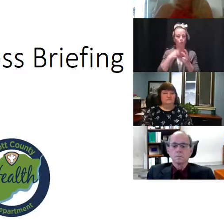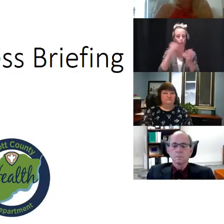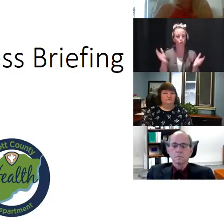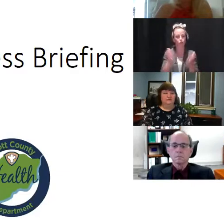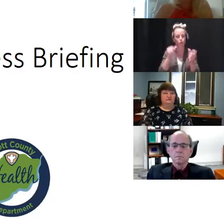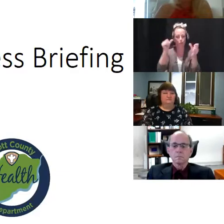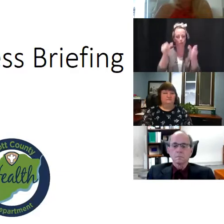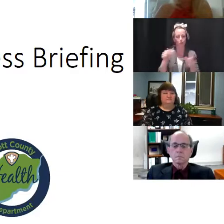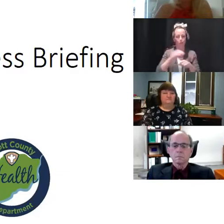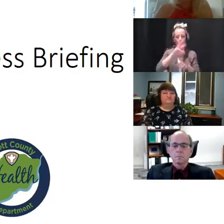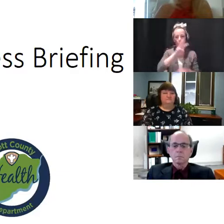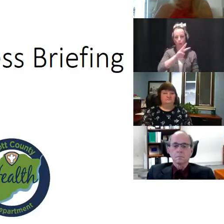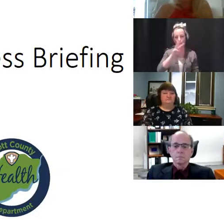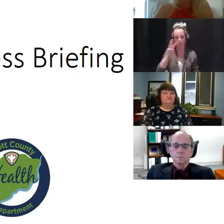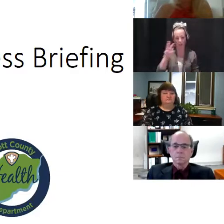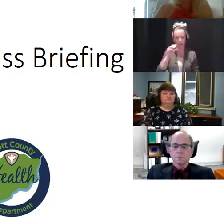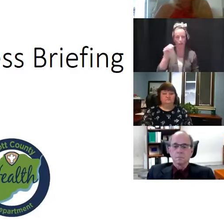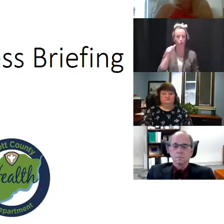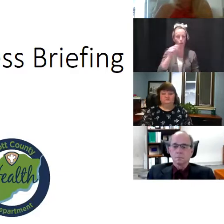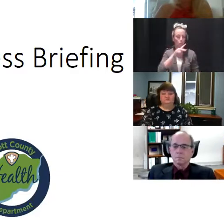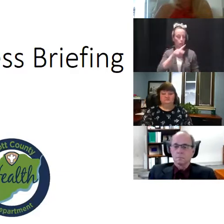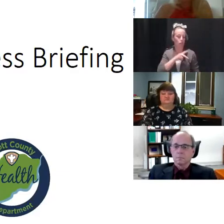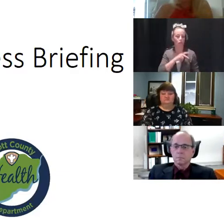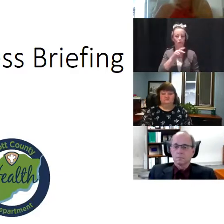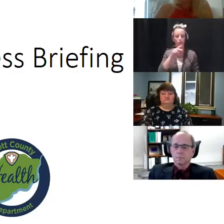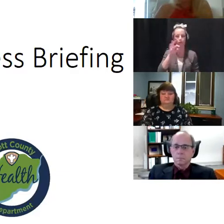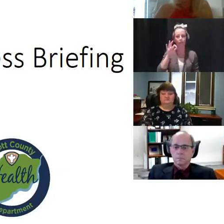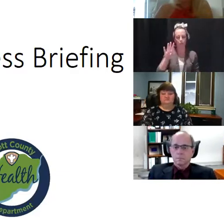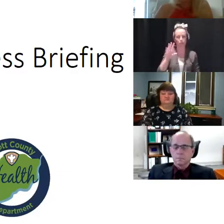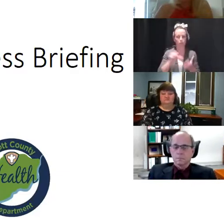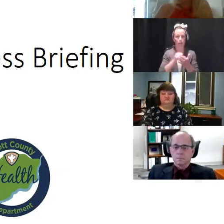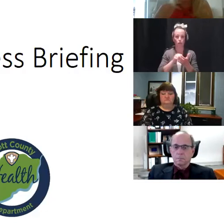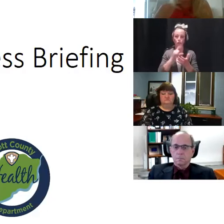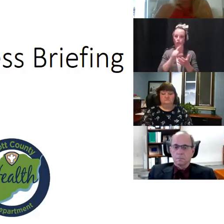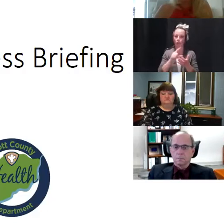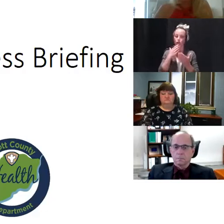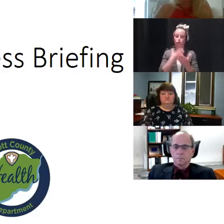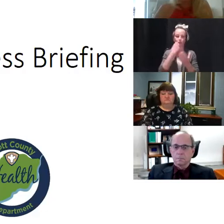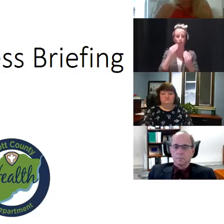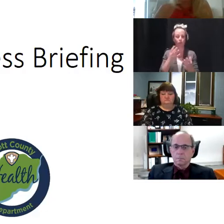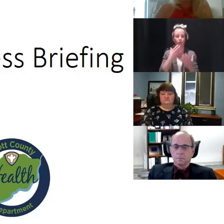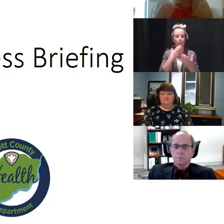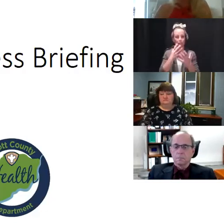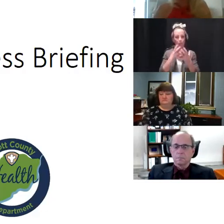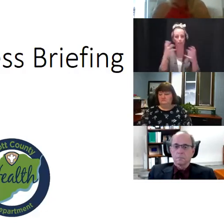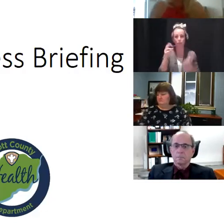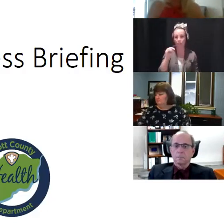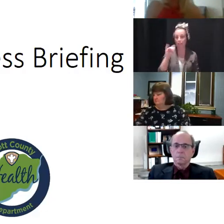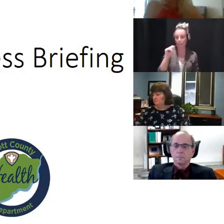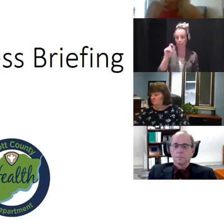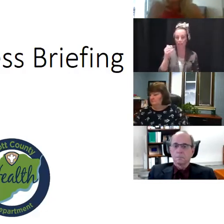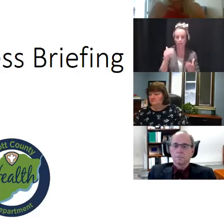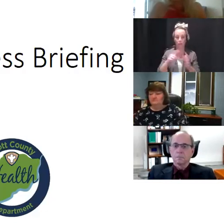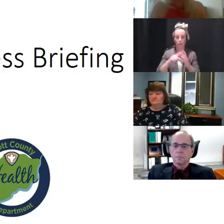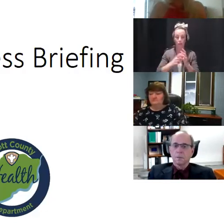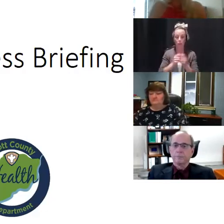and your personal Facebook pages. This really is information that we all need. Thank you very much. Nita, let's start off with the Rock